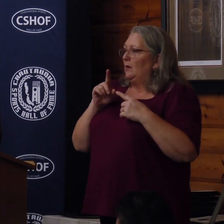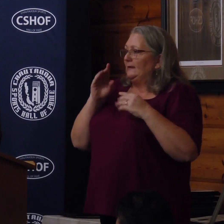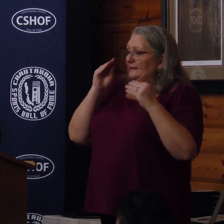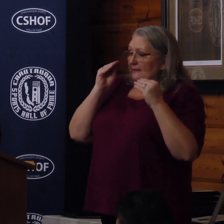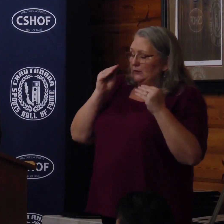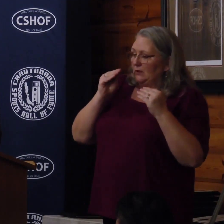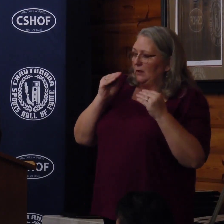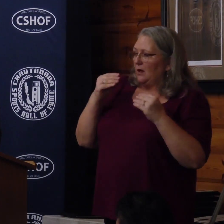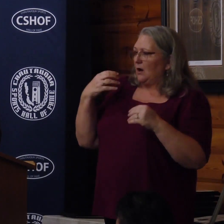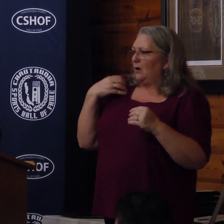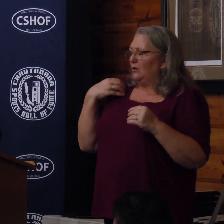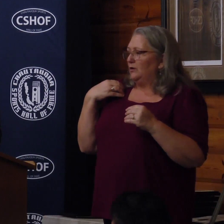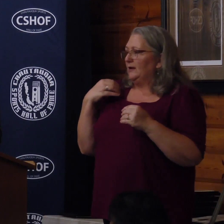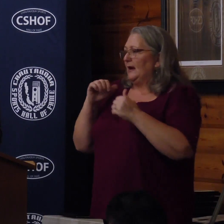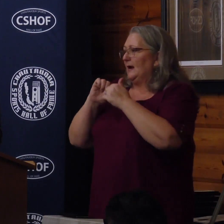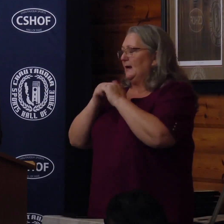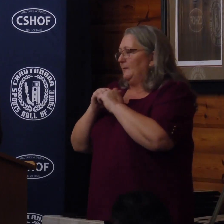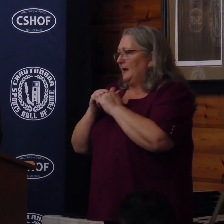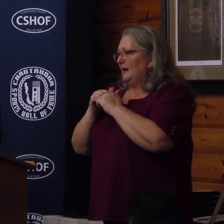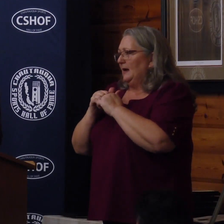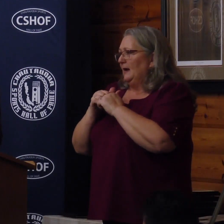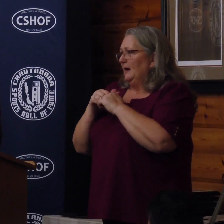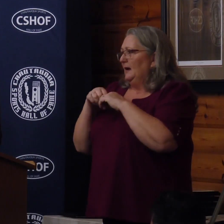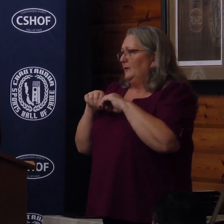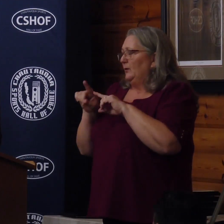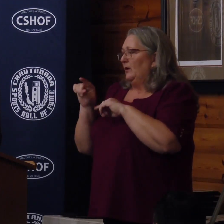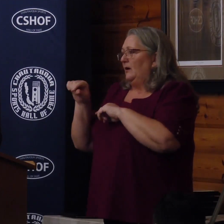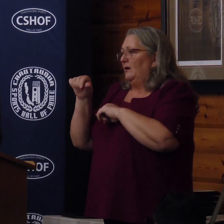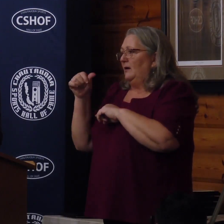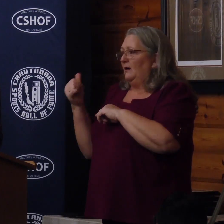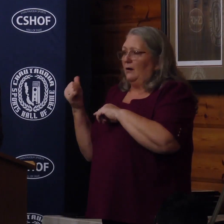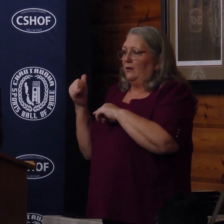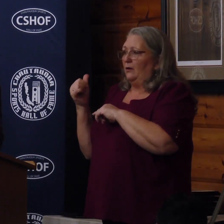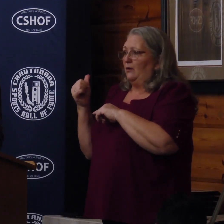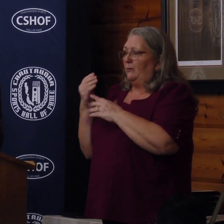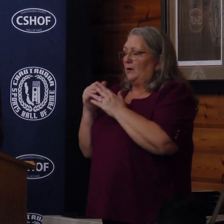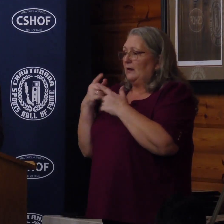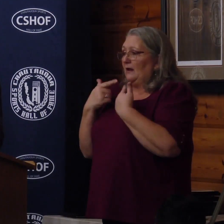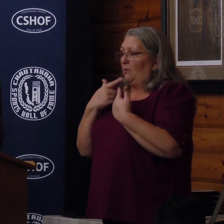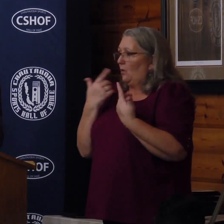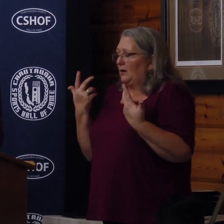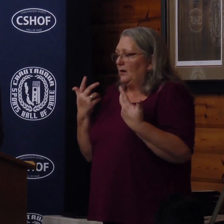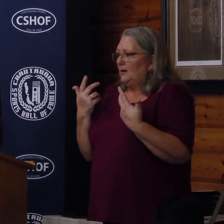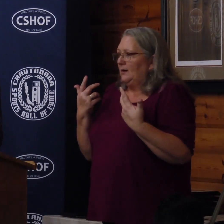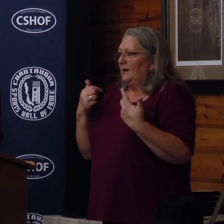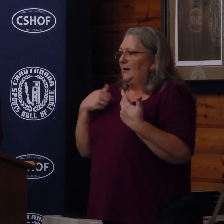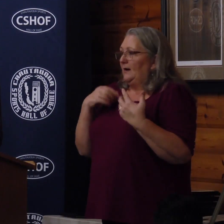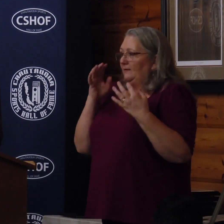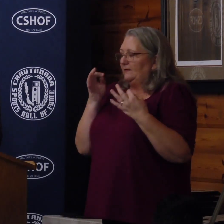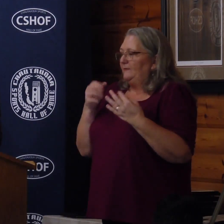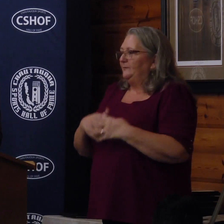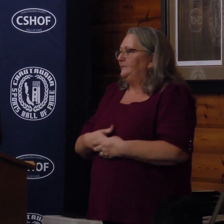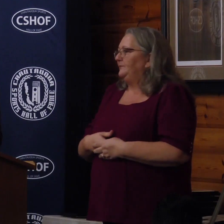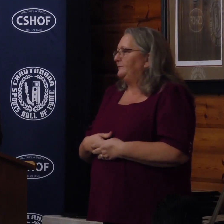coaching, competing, and throughout many other aspects of life, I've discovered.